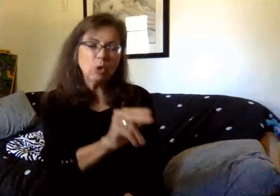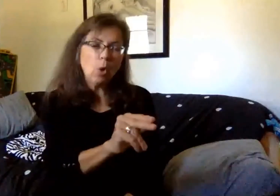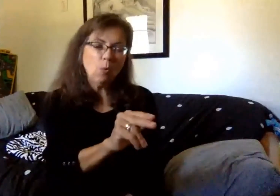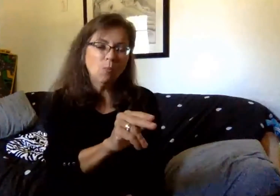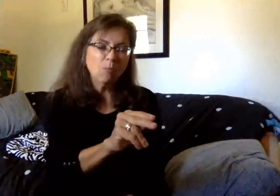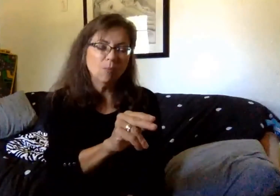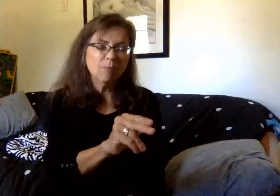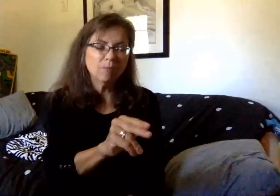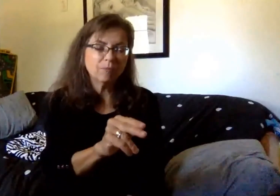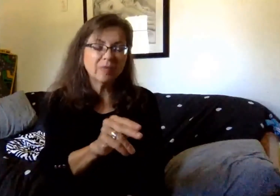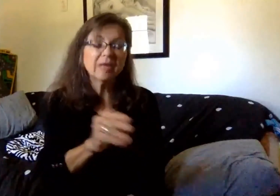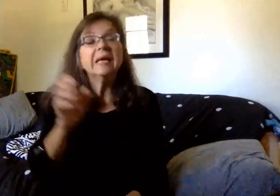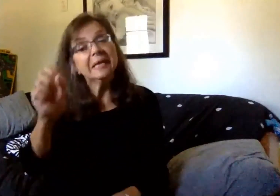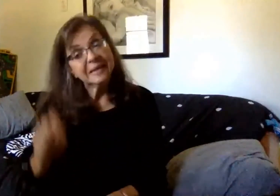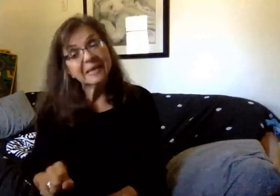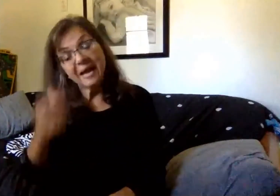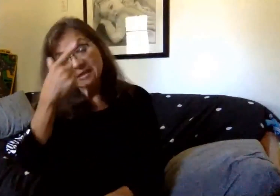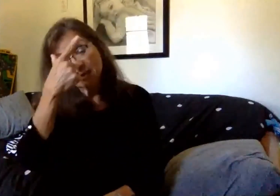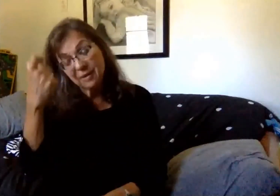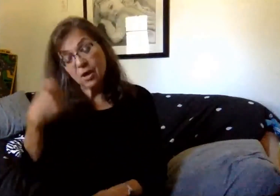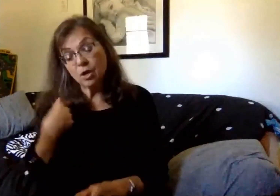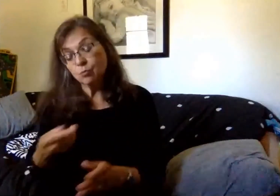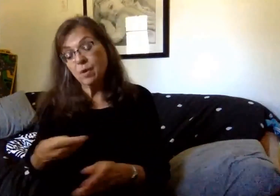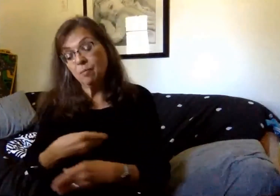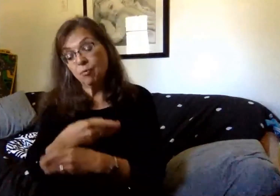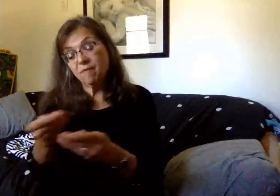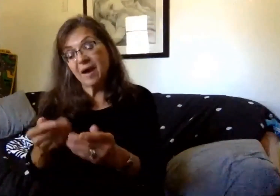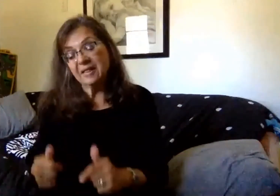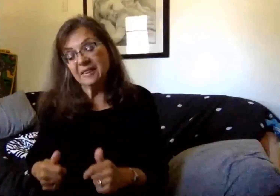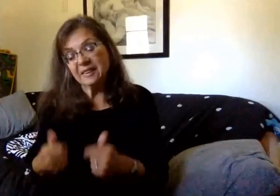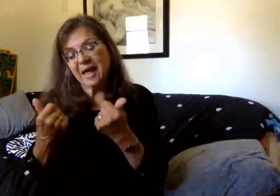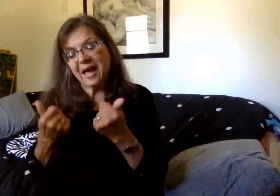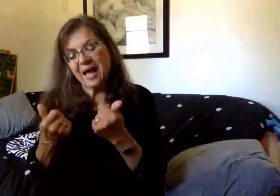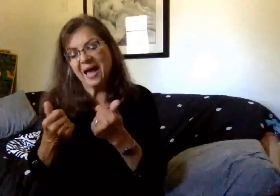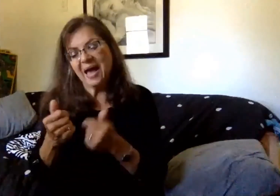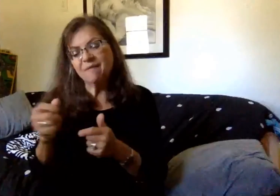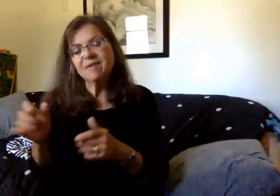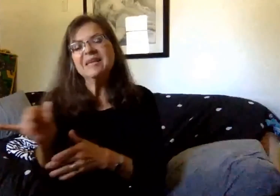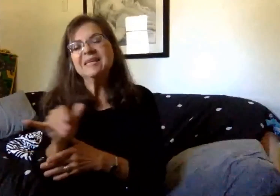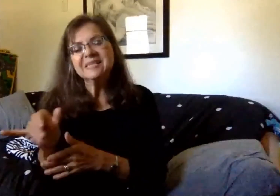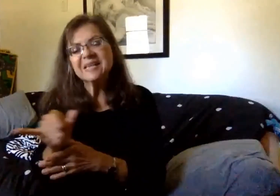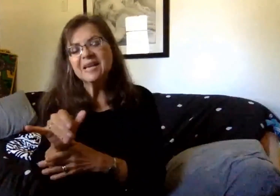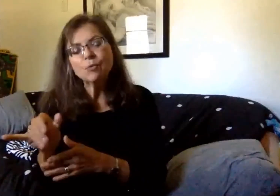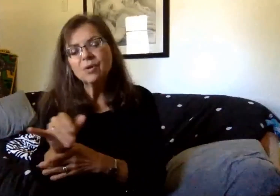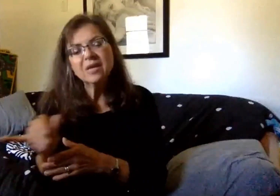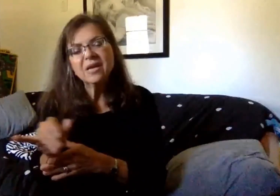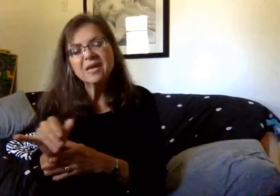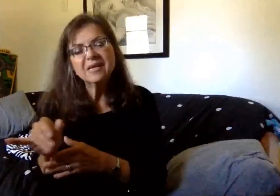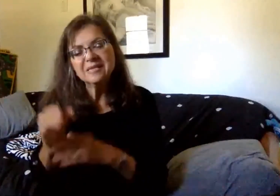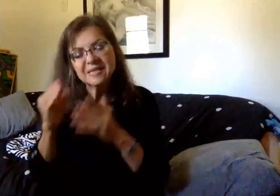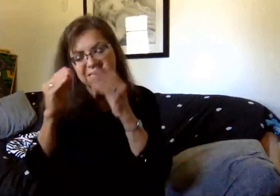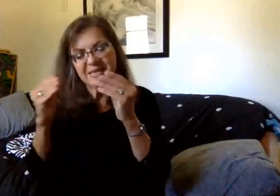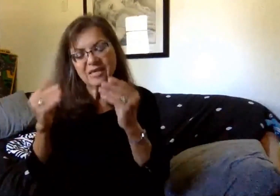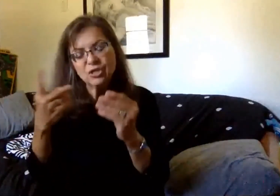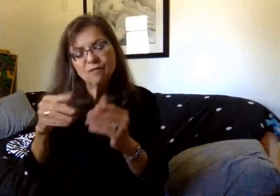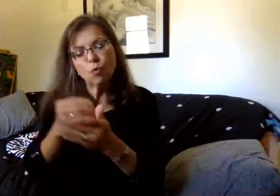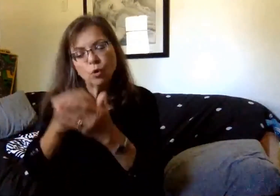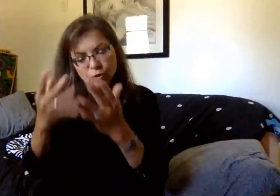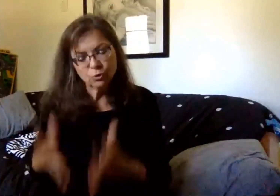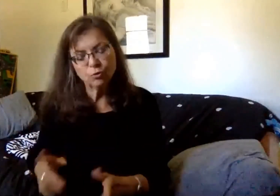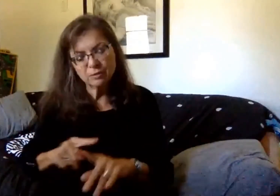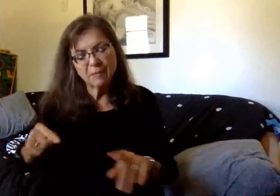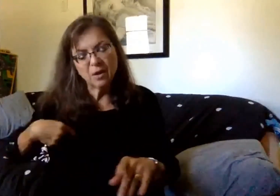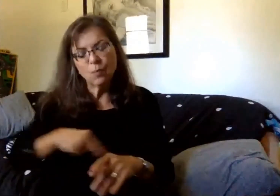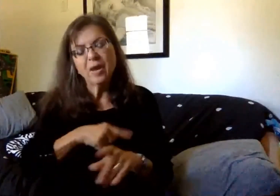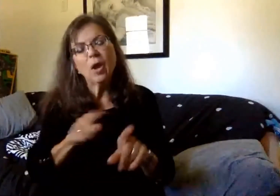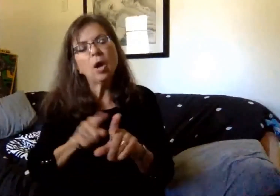It is yes, because we're providing that live synchronous opportunity for all of our students. But we also understand we